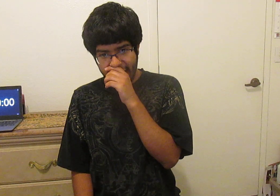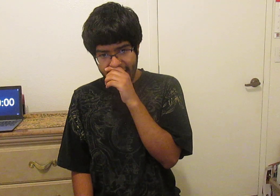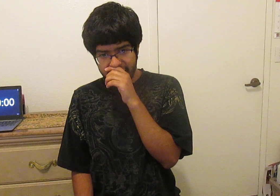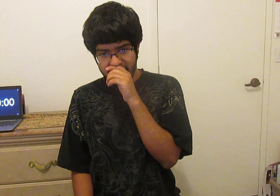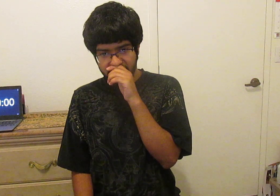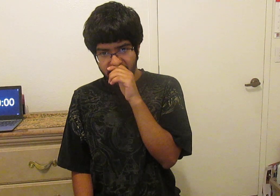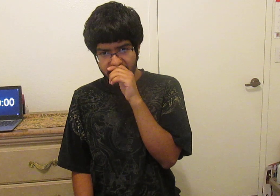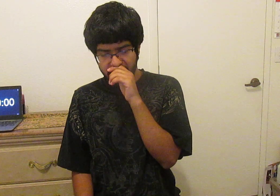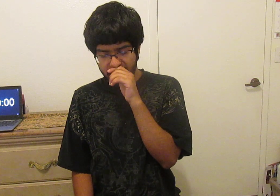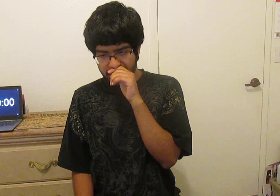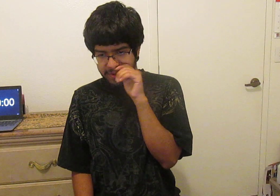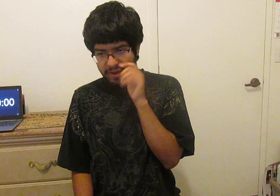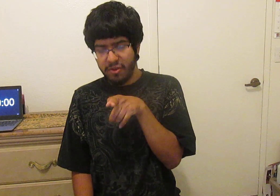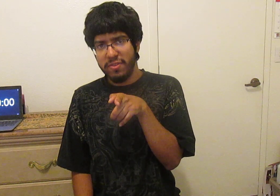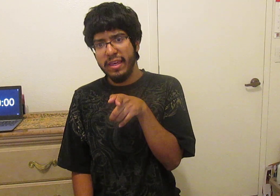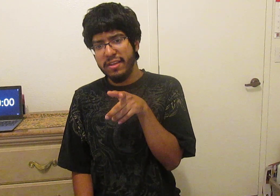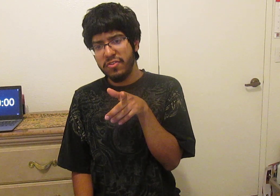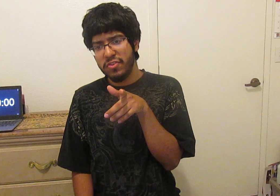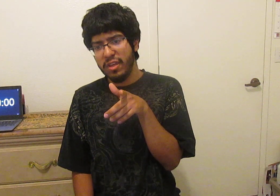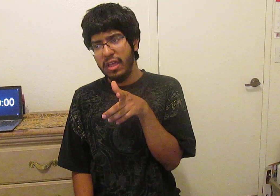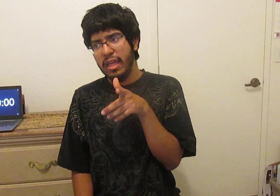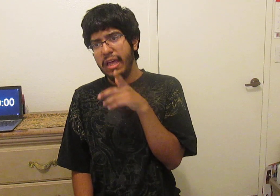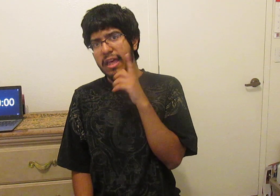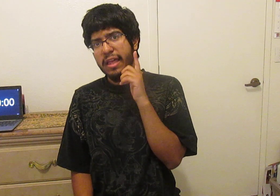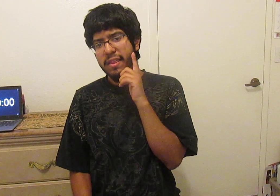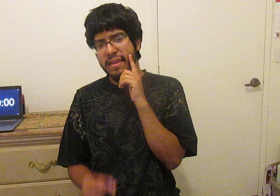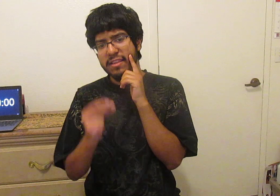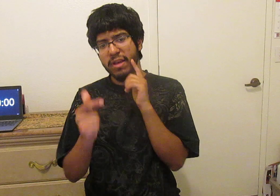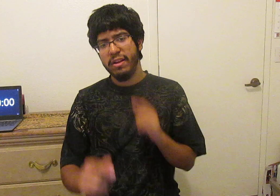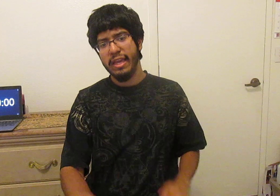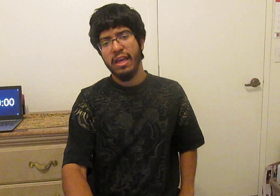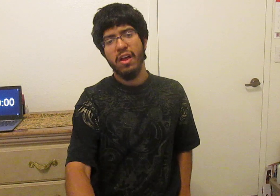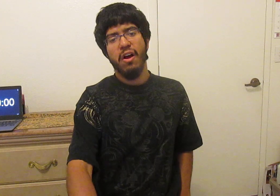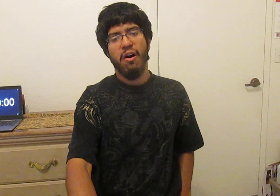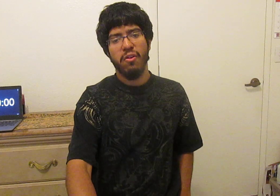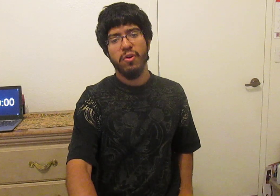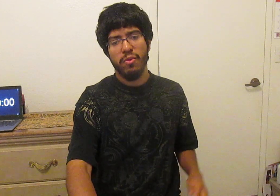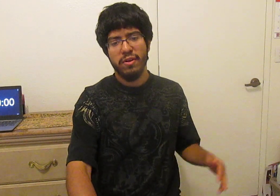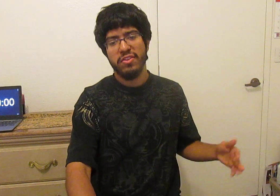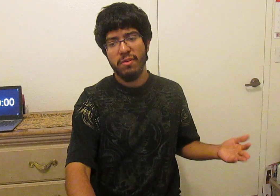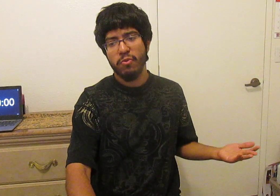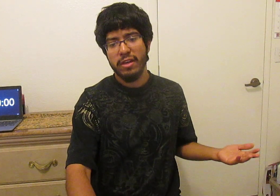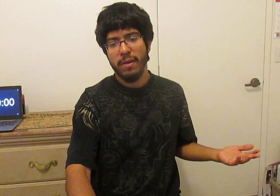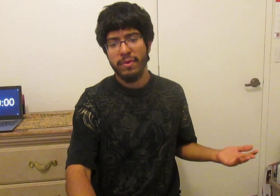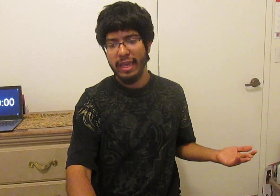as for other things that's about it although there is some quick update